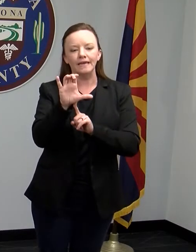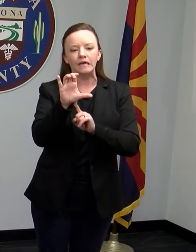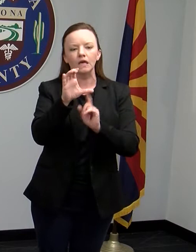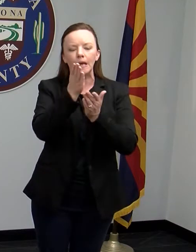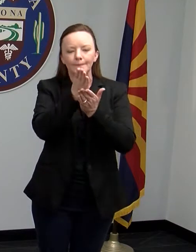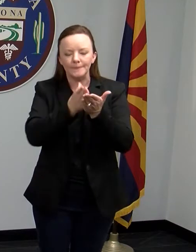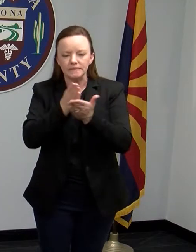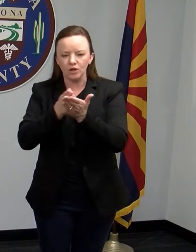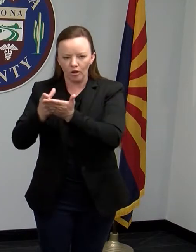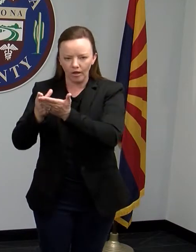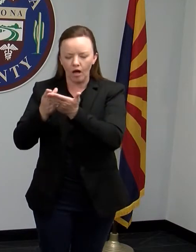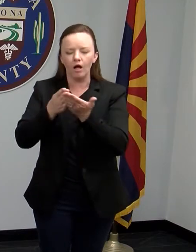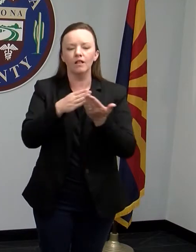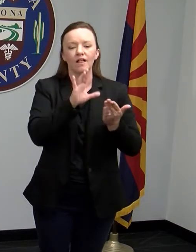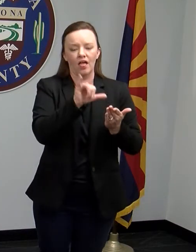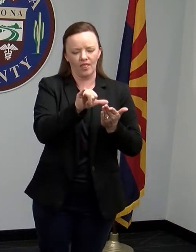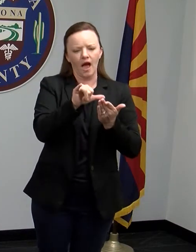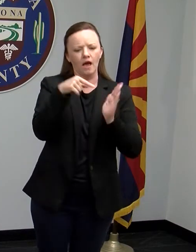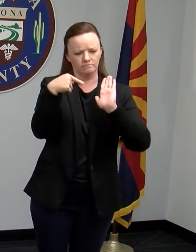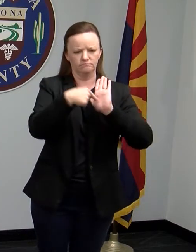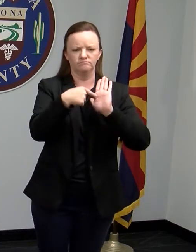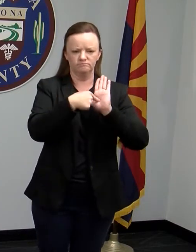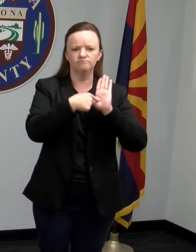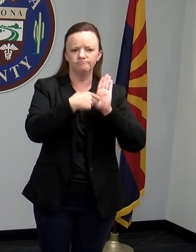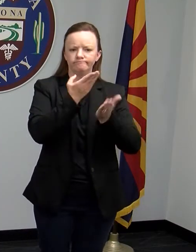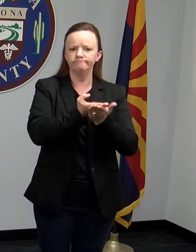infected with COVID-19.